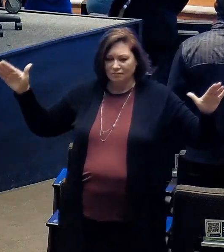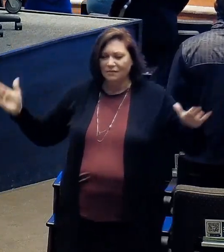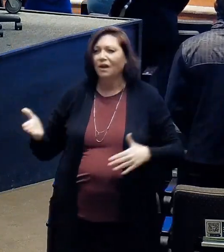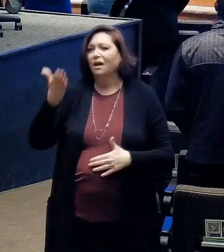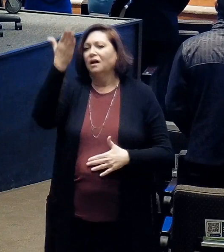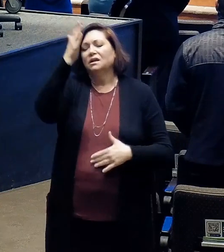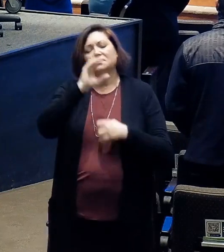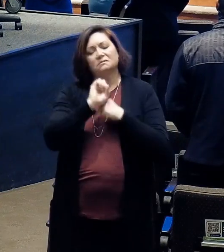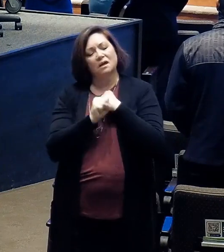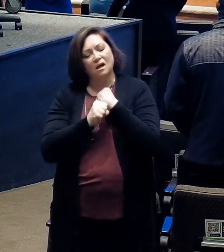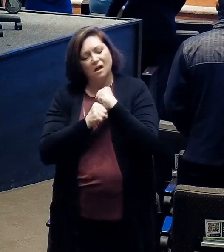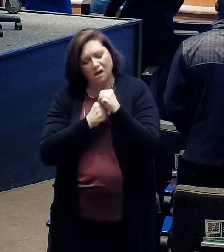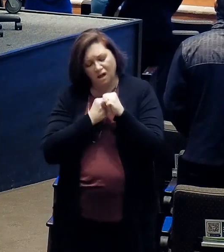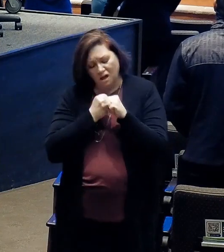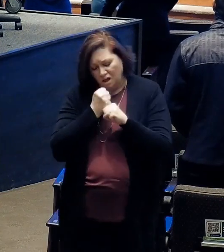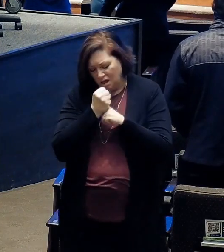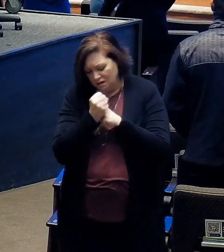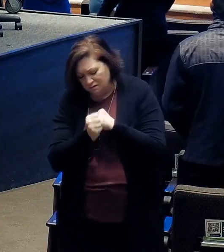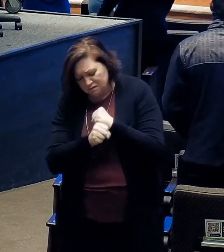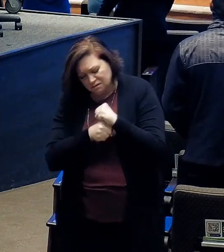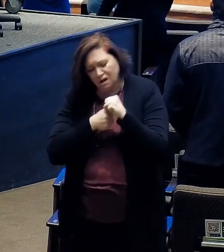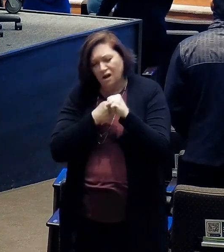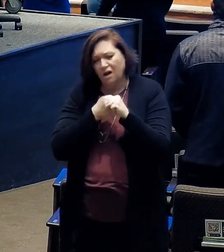anguish, despised and rejected,